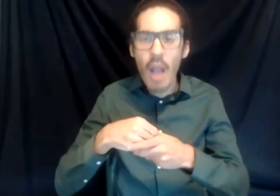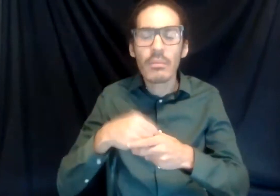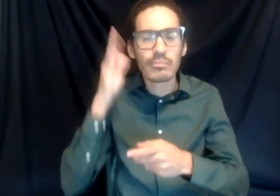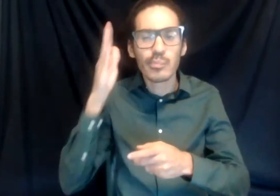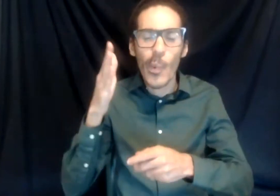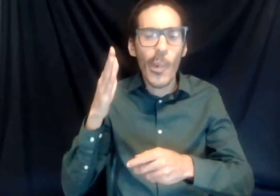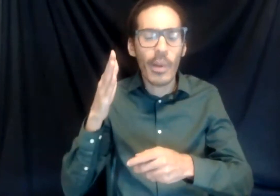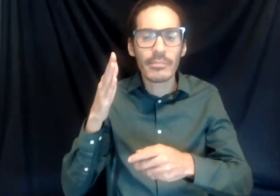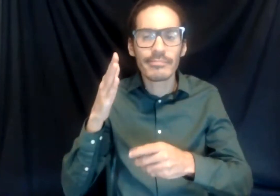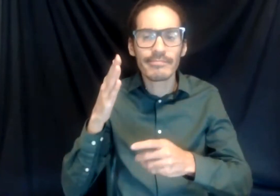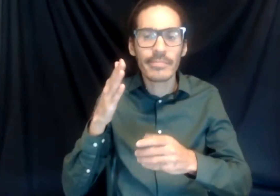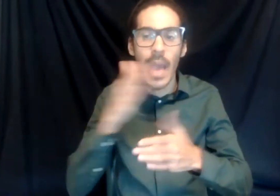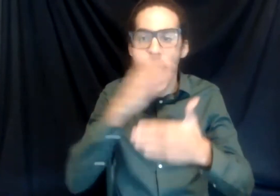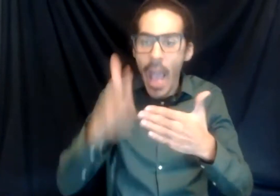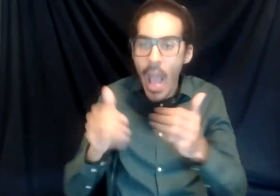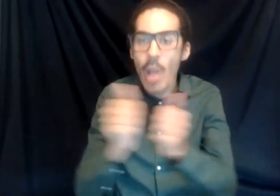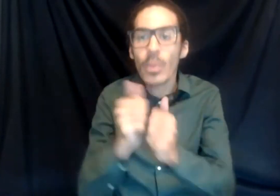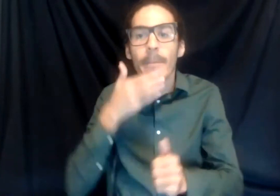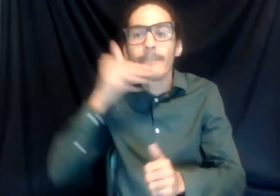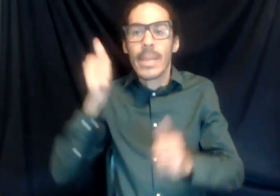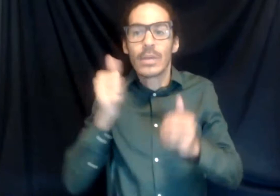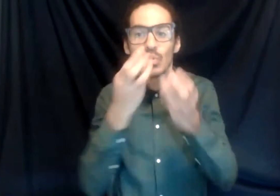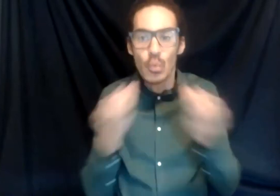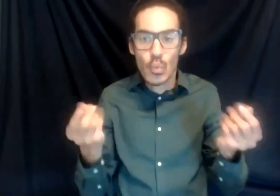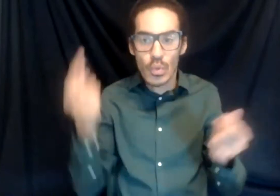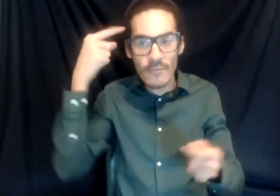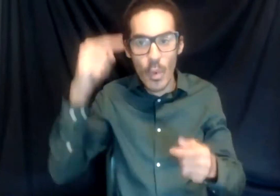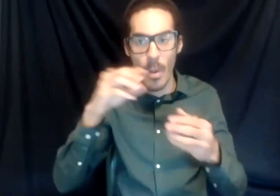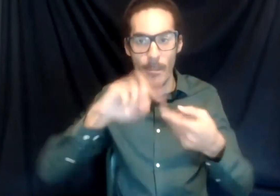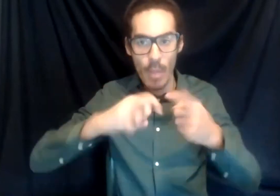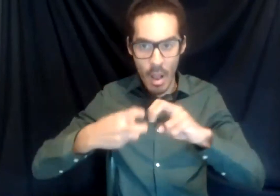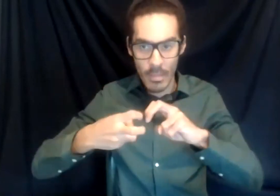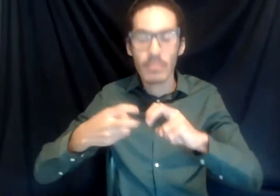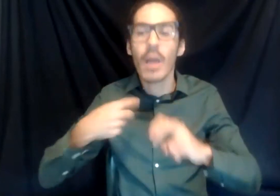to a problem. So ideally I would work at a company that believes in diversity.